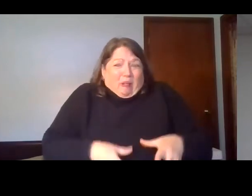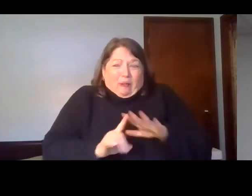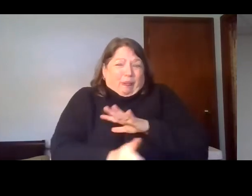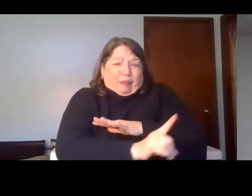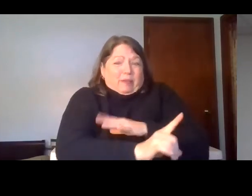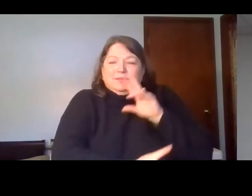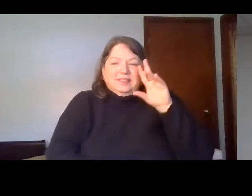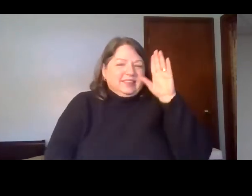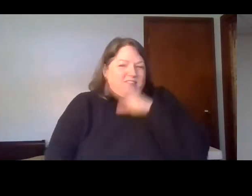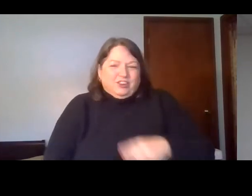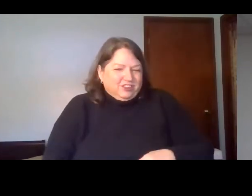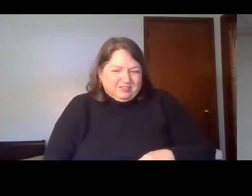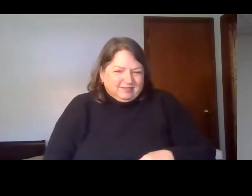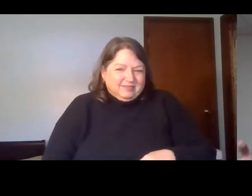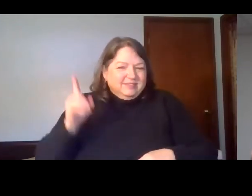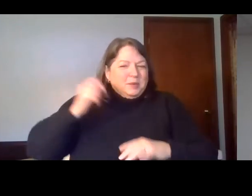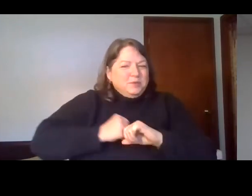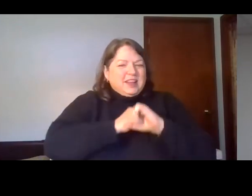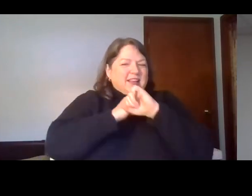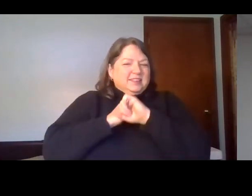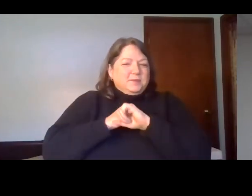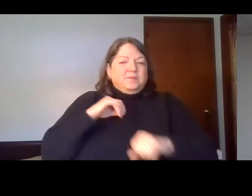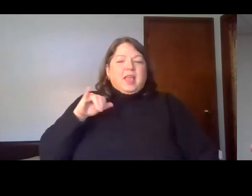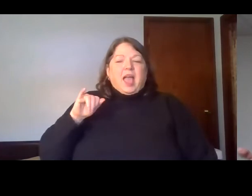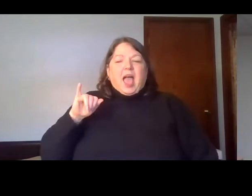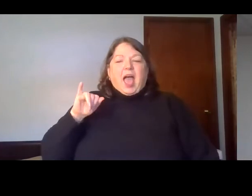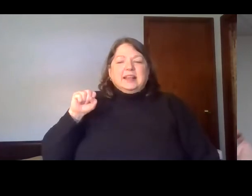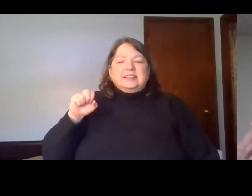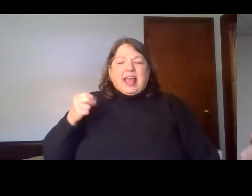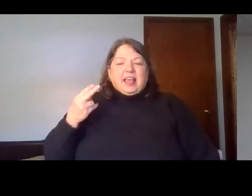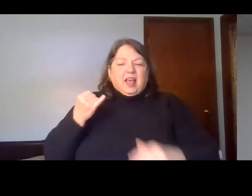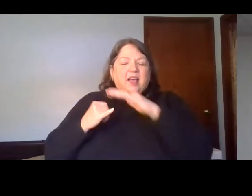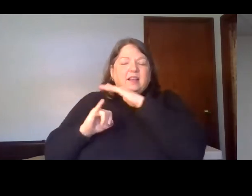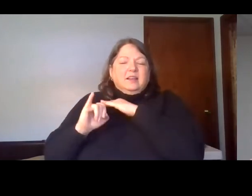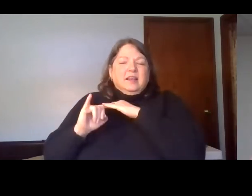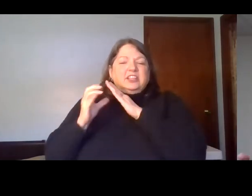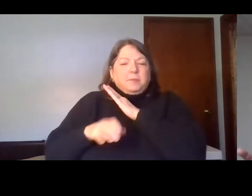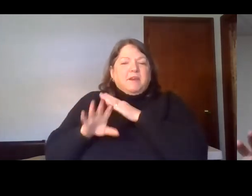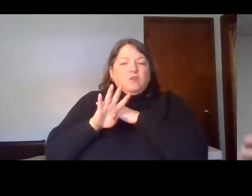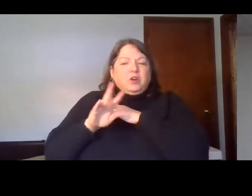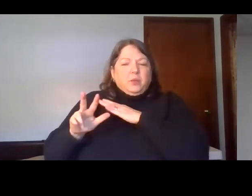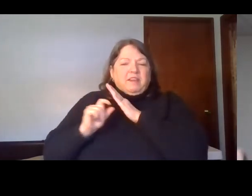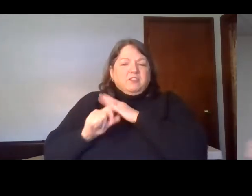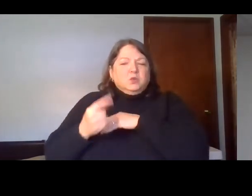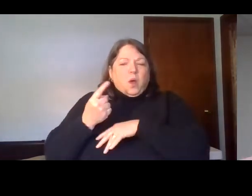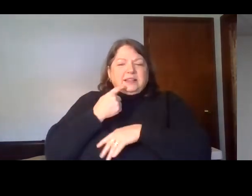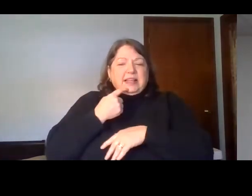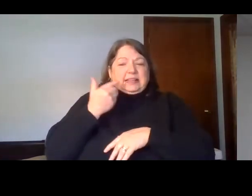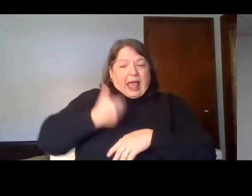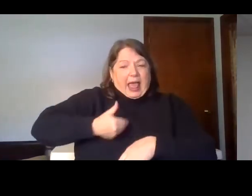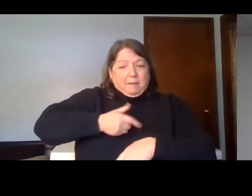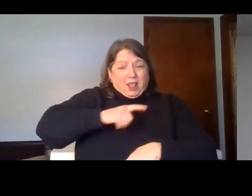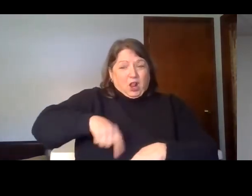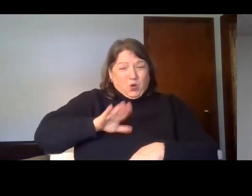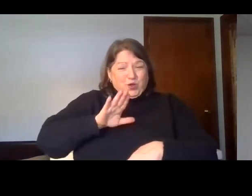protection. Isaiah 43, 1b says, I am the Lord your God. He says that he will keep us from the storms.